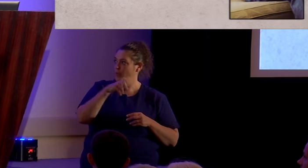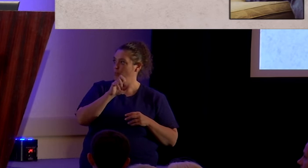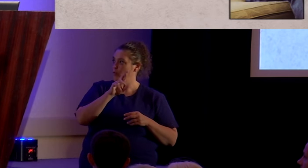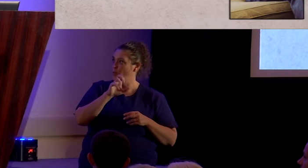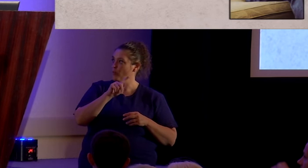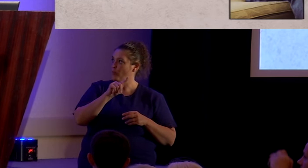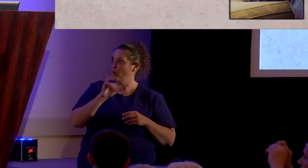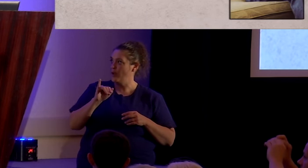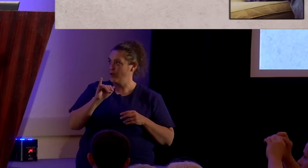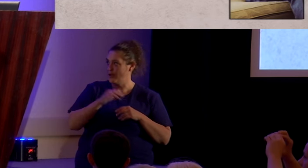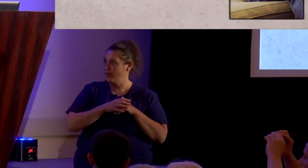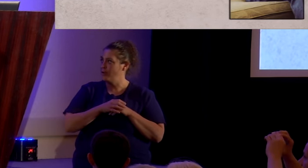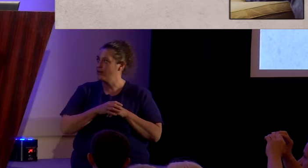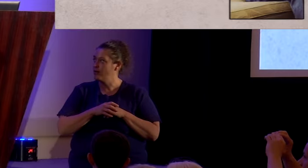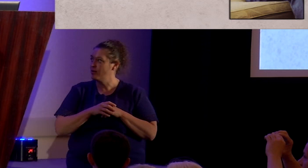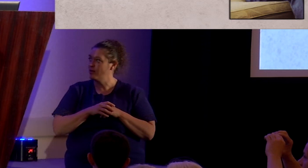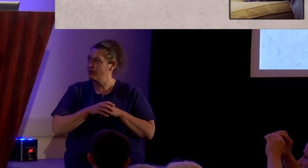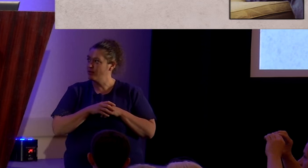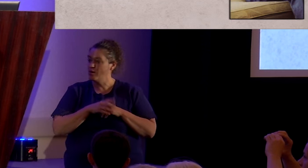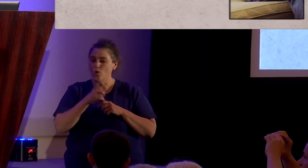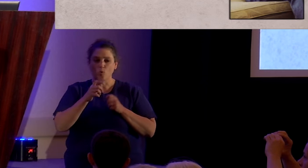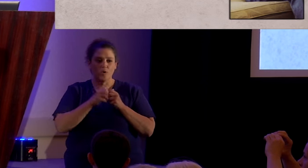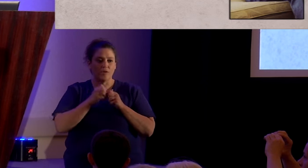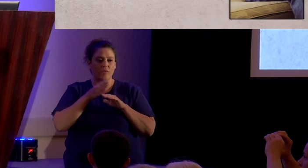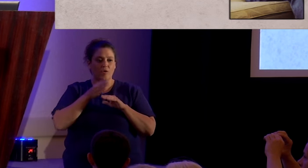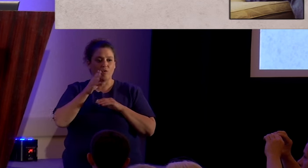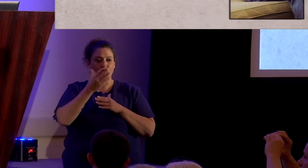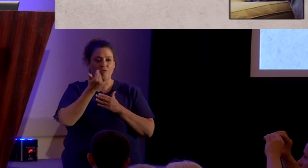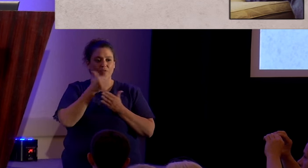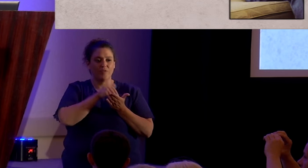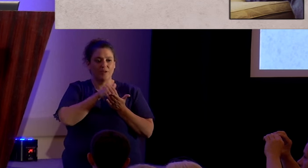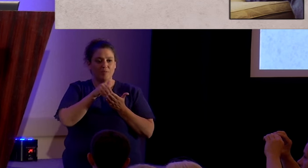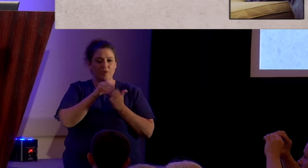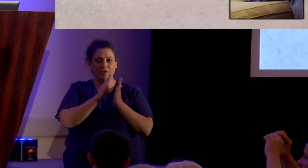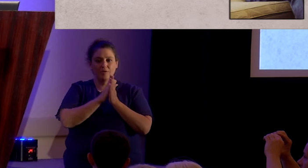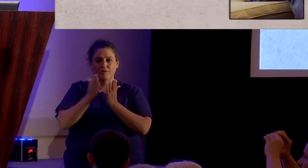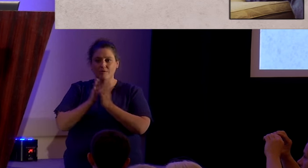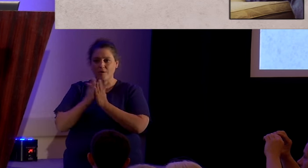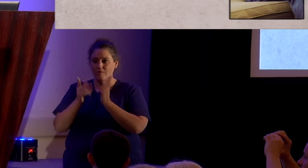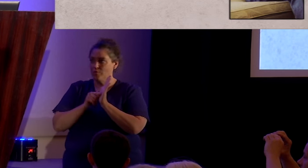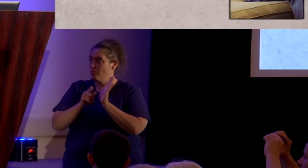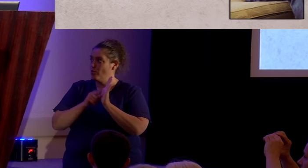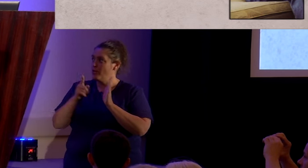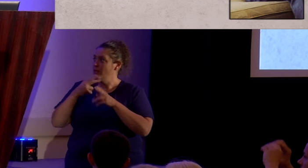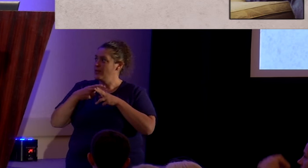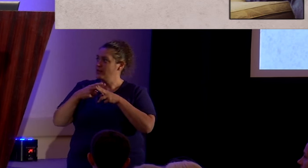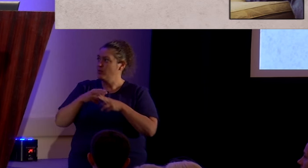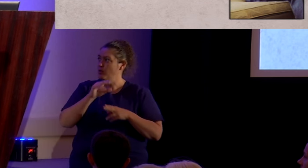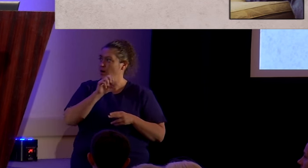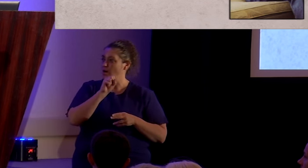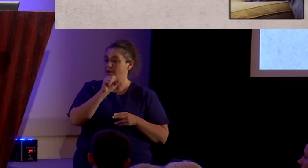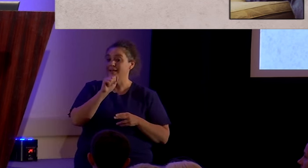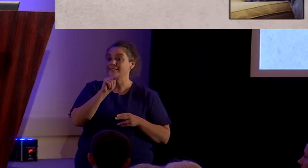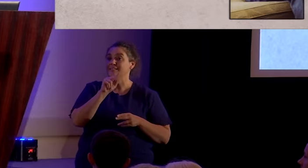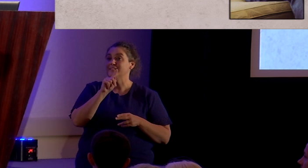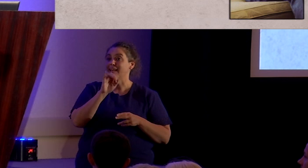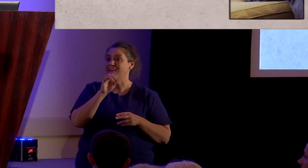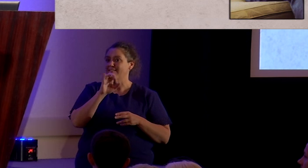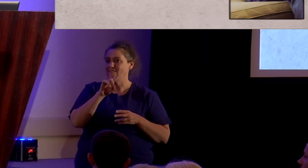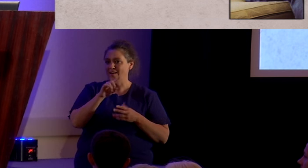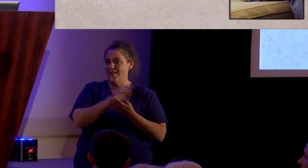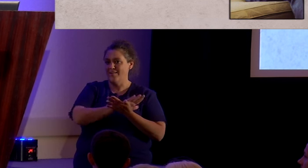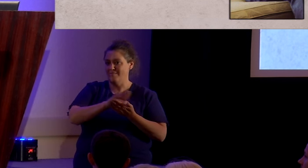With more than 15 million novels in print, he's been called a sanctified Stephen King.